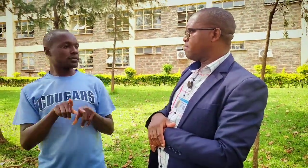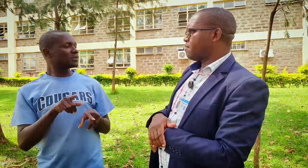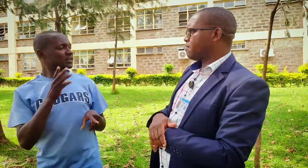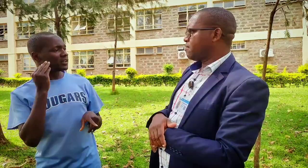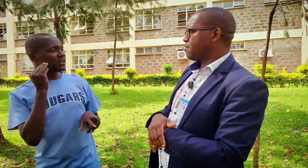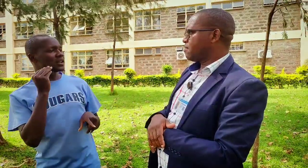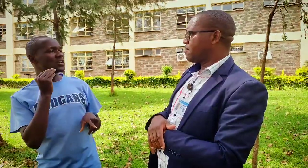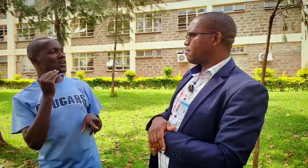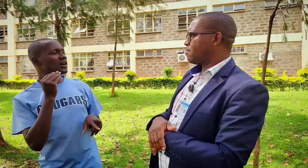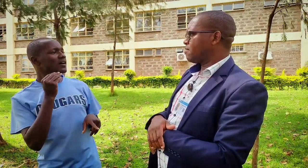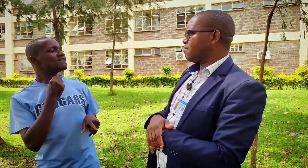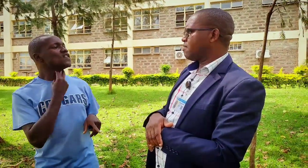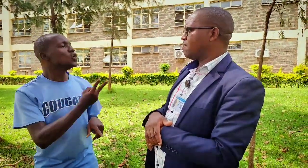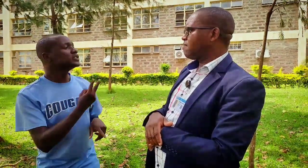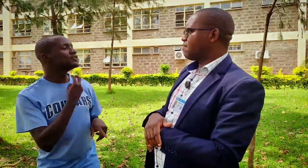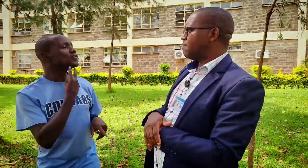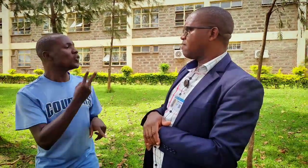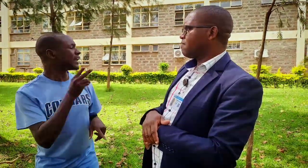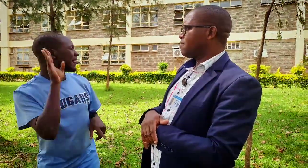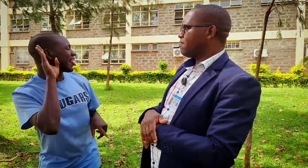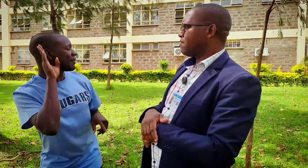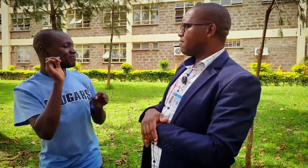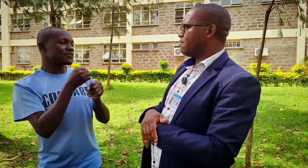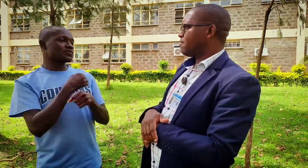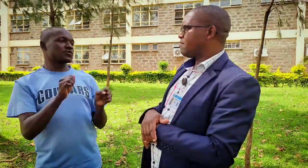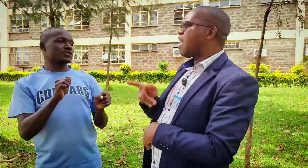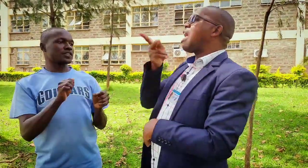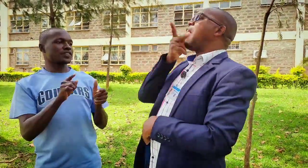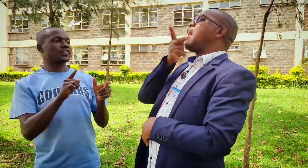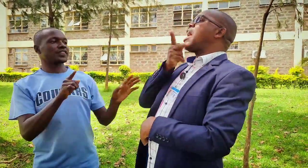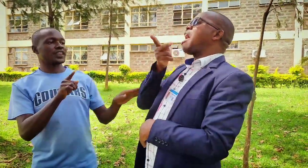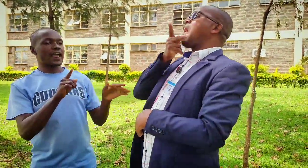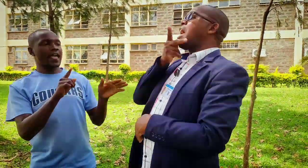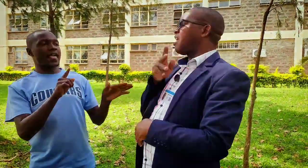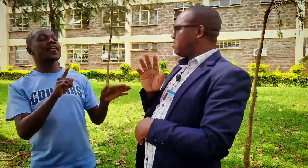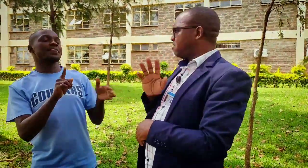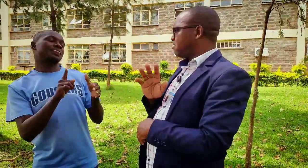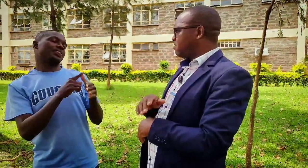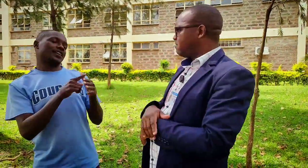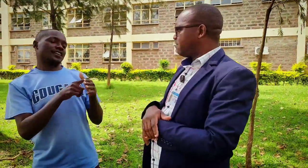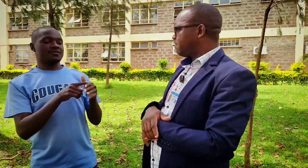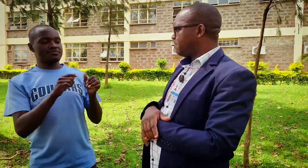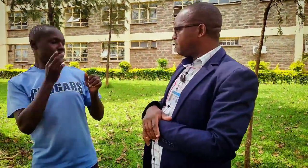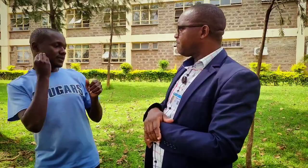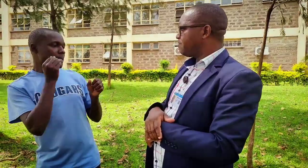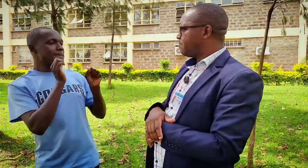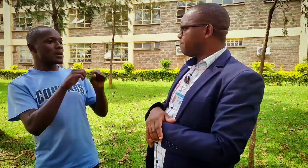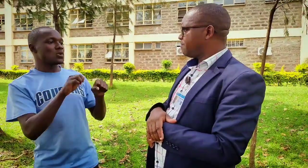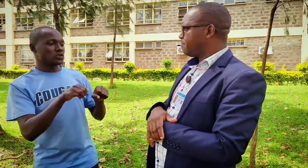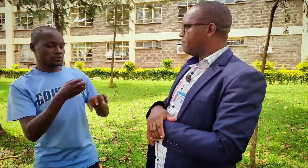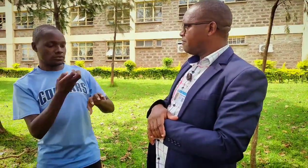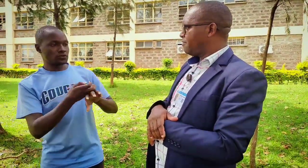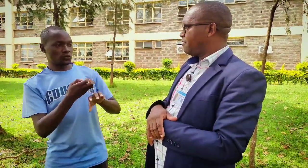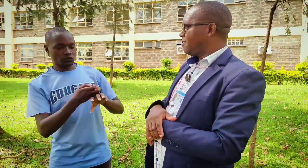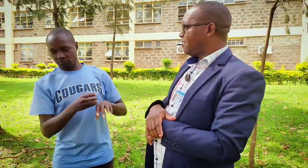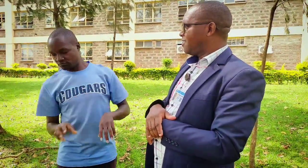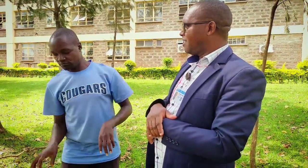way and the hearing starts voicing when the deaf is walking